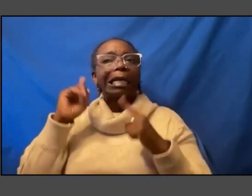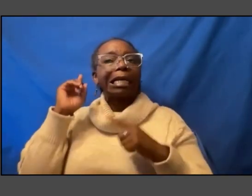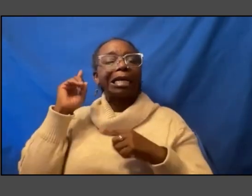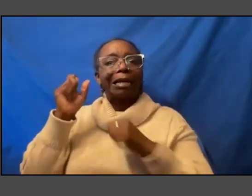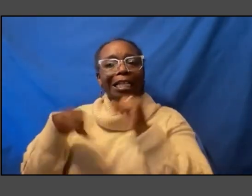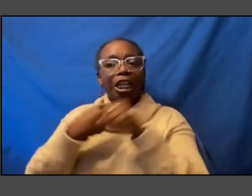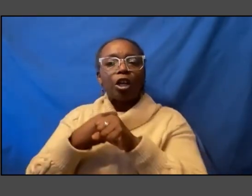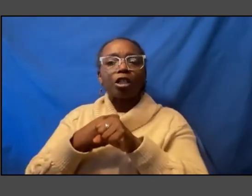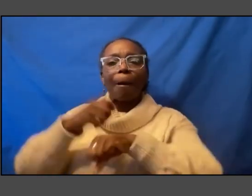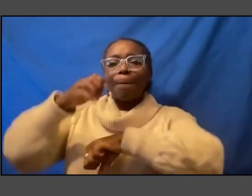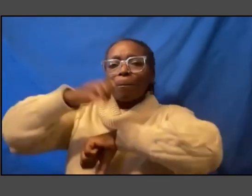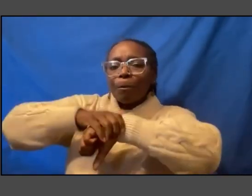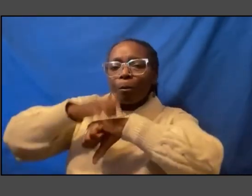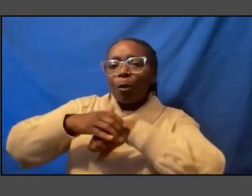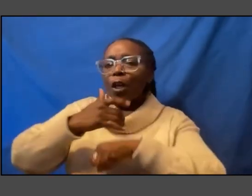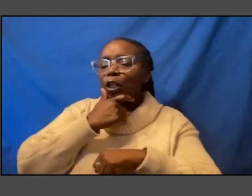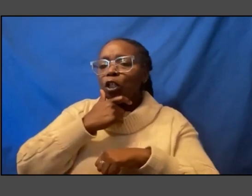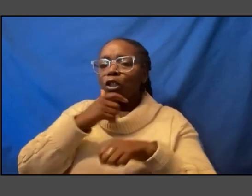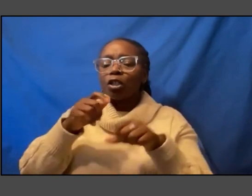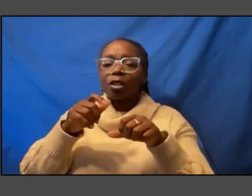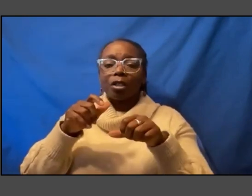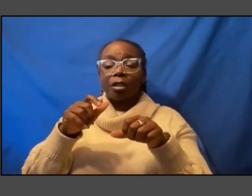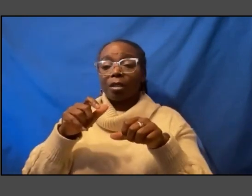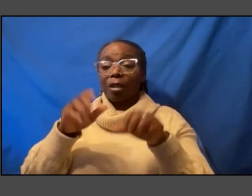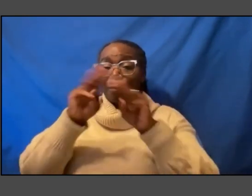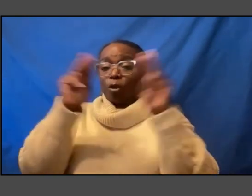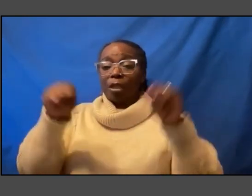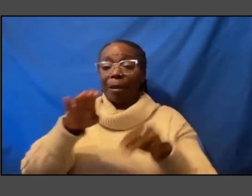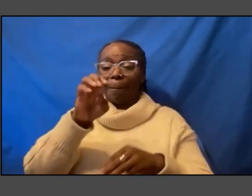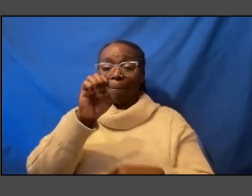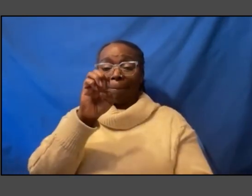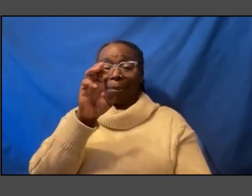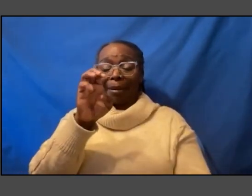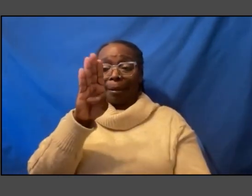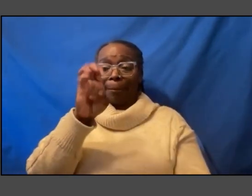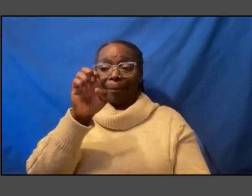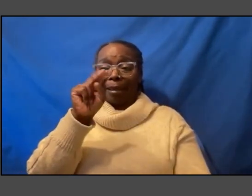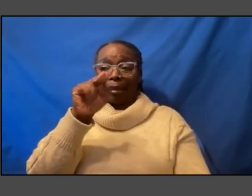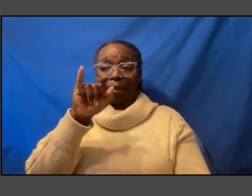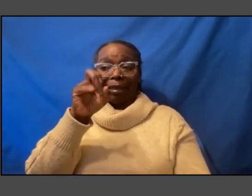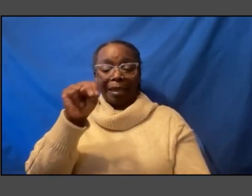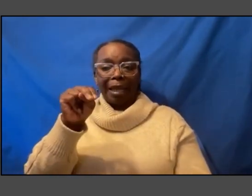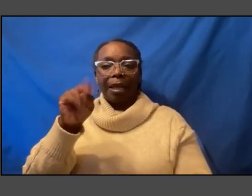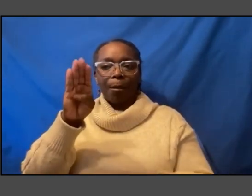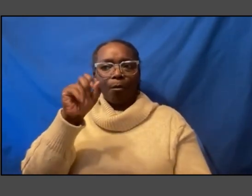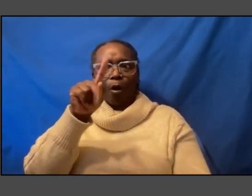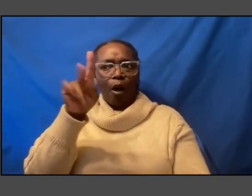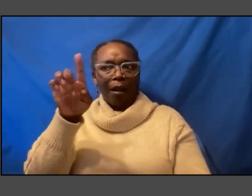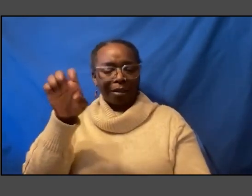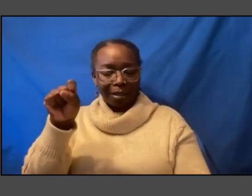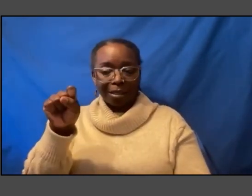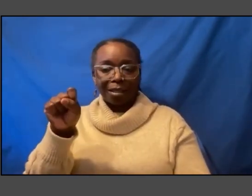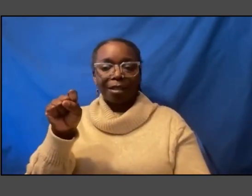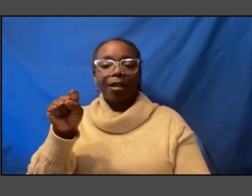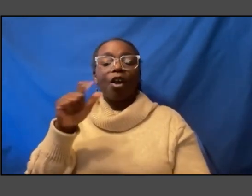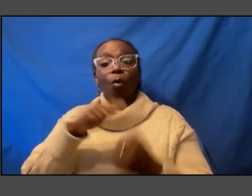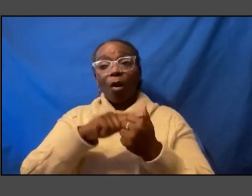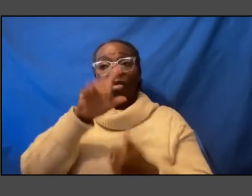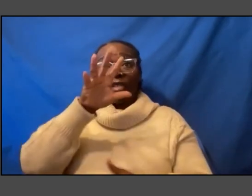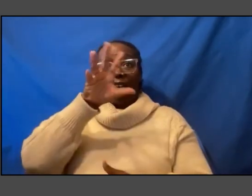about the benin bronzes and i said well you know what um in concert with the director of african art i said all right let's see if we can do this